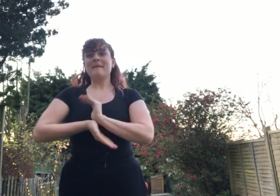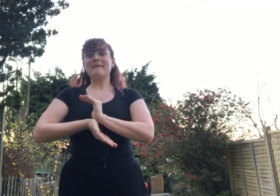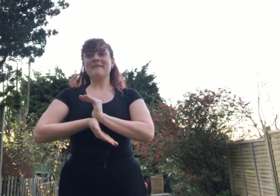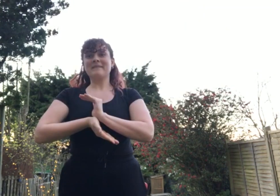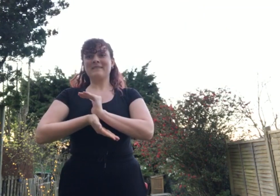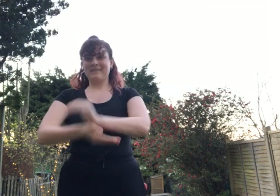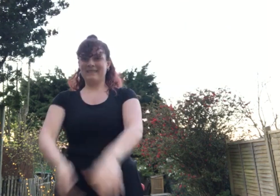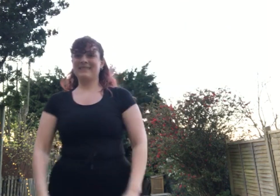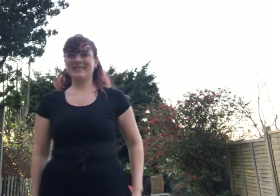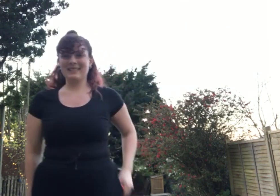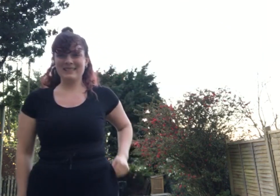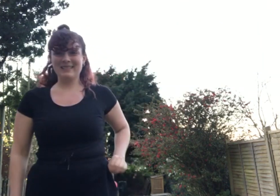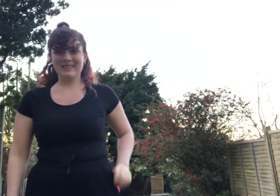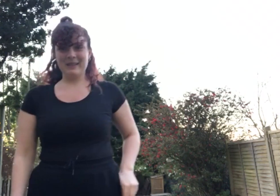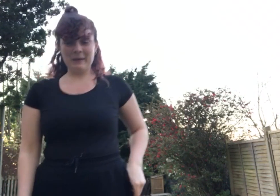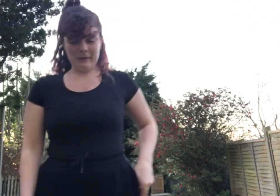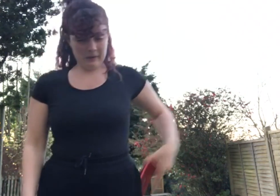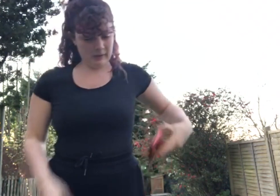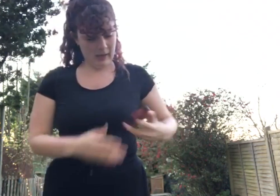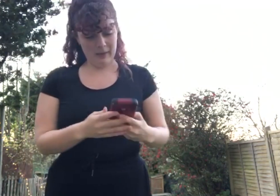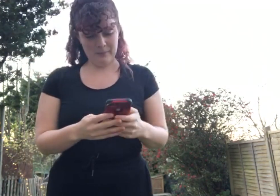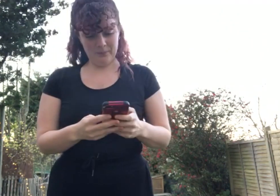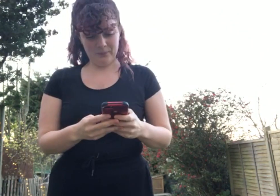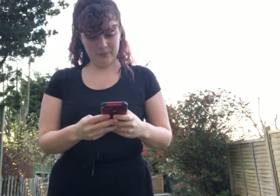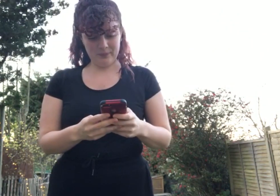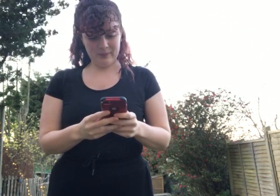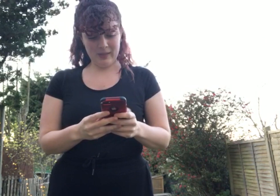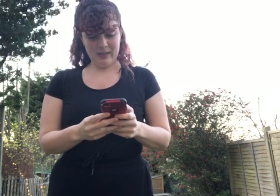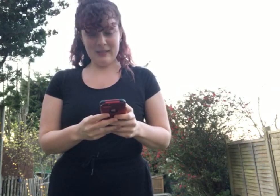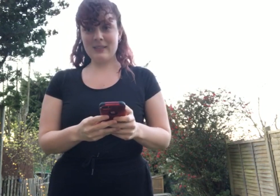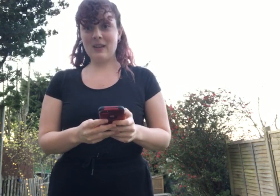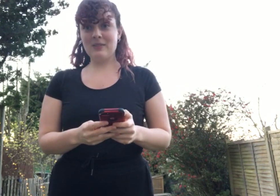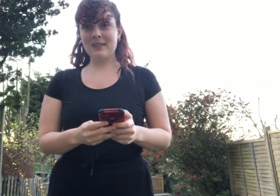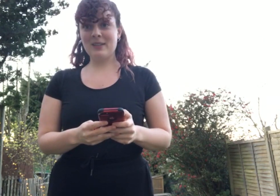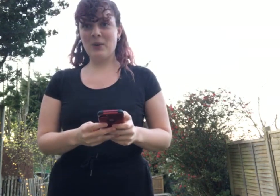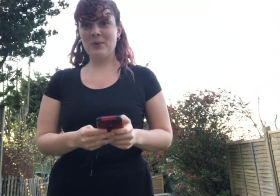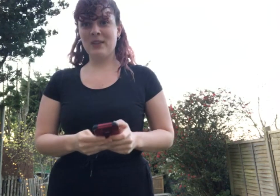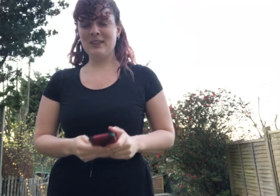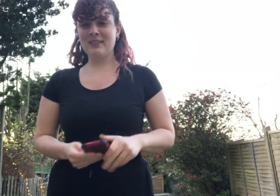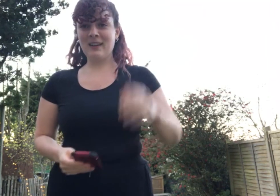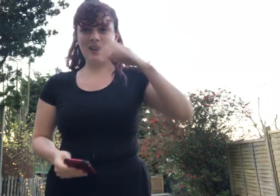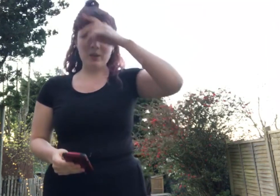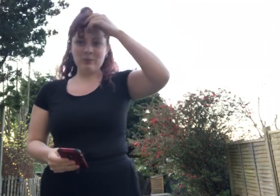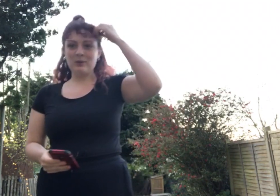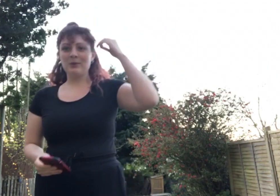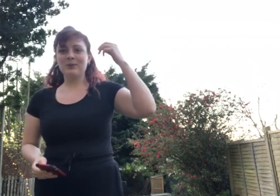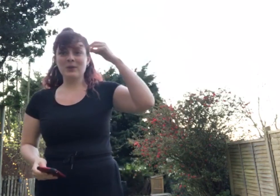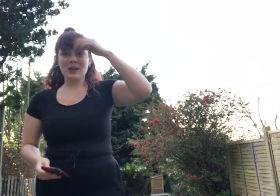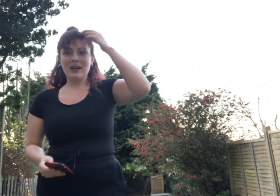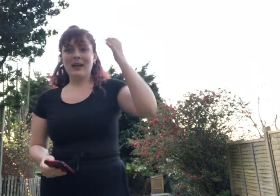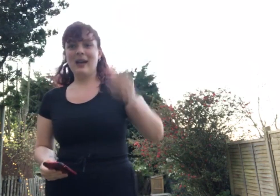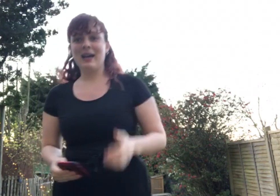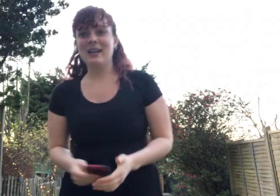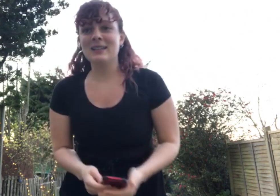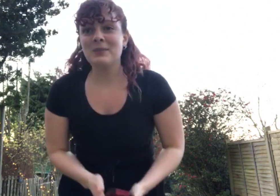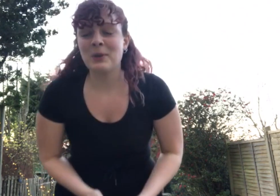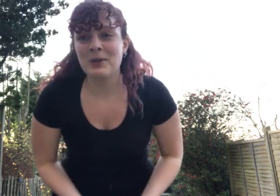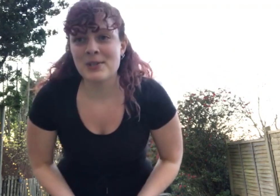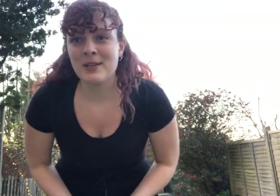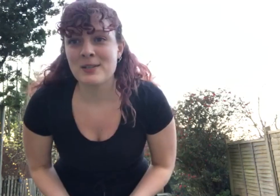S. Here we go. Okay. So that's the whole thing. I hope you've got it. And why don't you send us